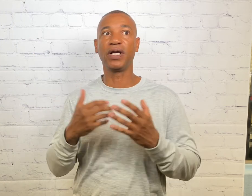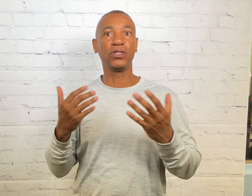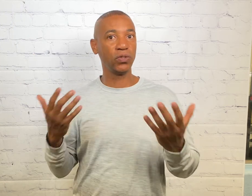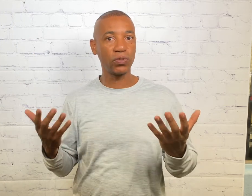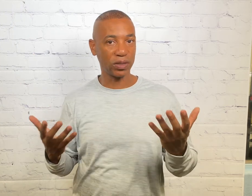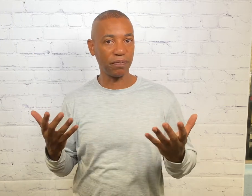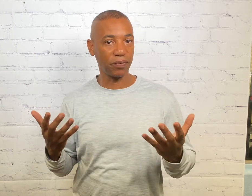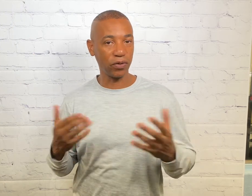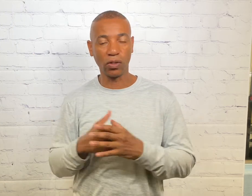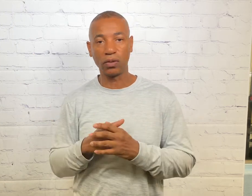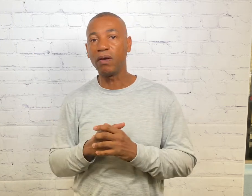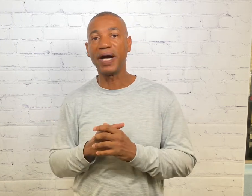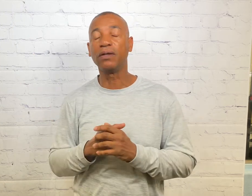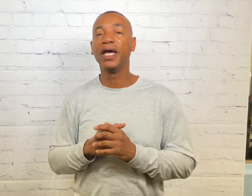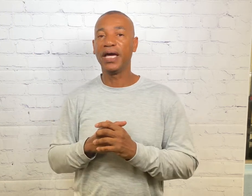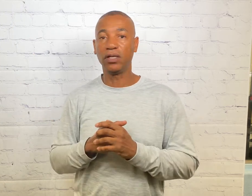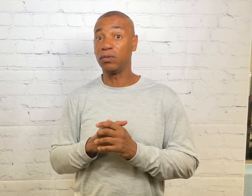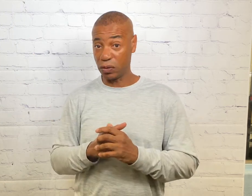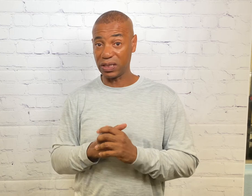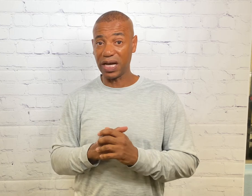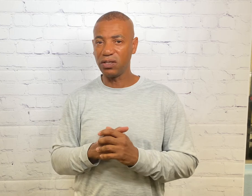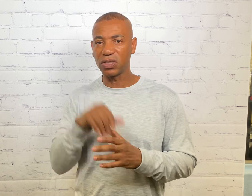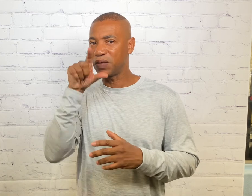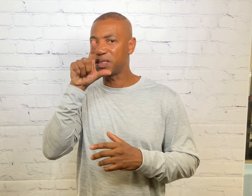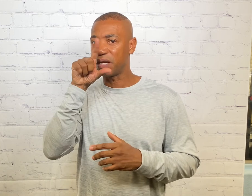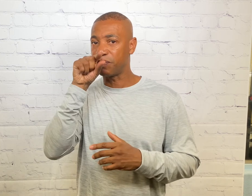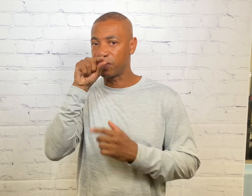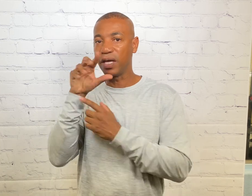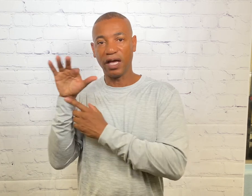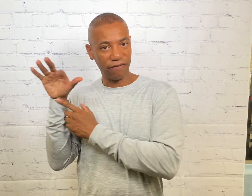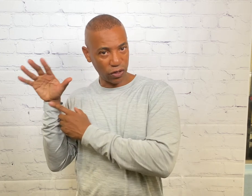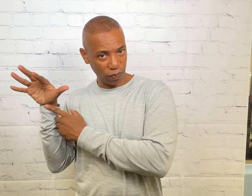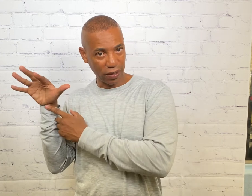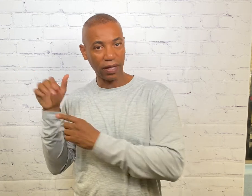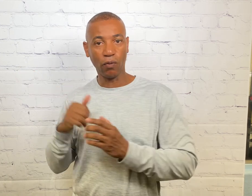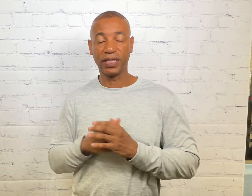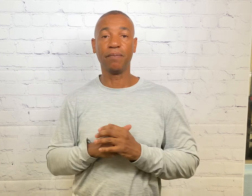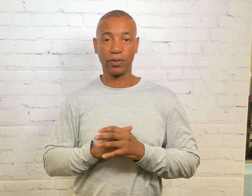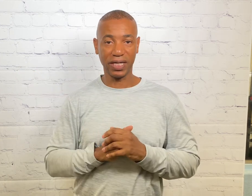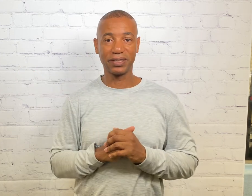unusual type of bird you don't know about and you don't know the sign. You just simply sign bird and fingerspell what that bird is.